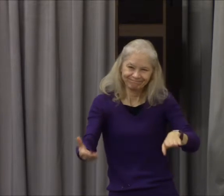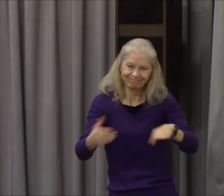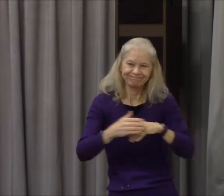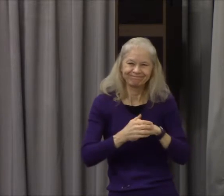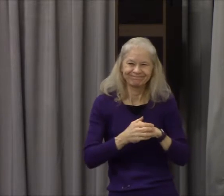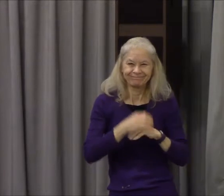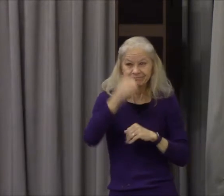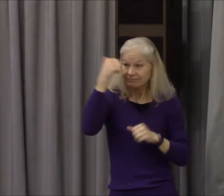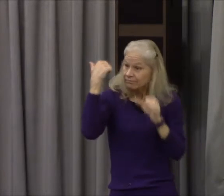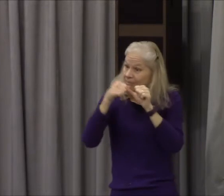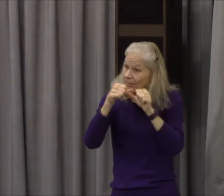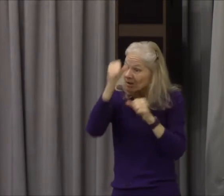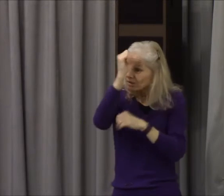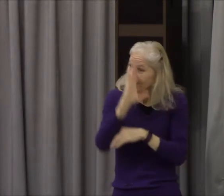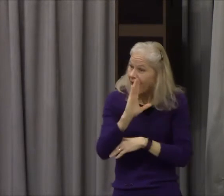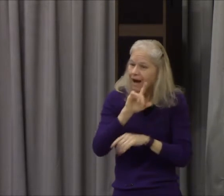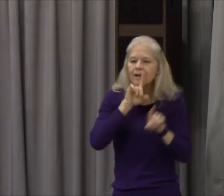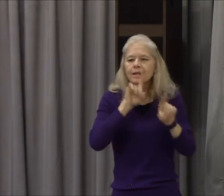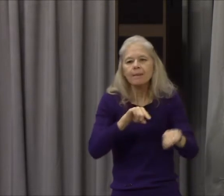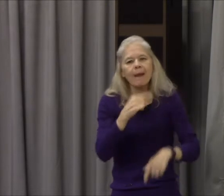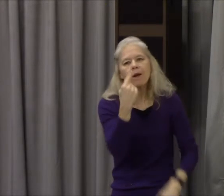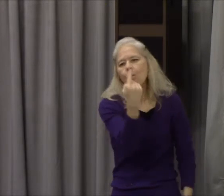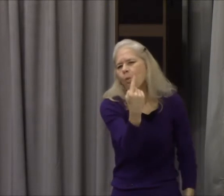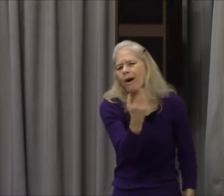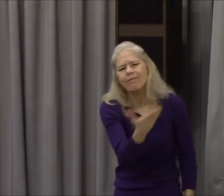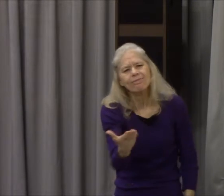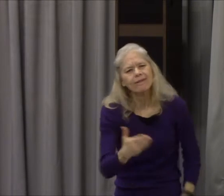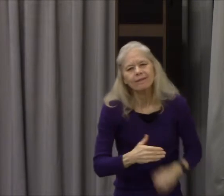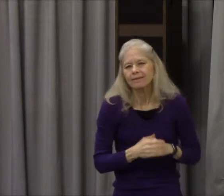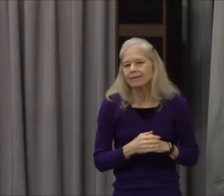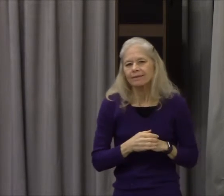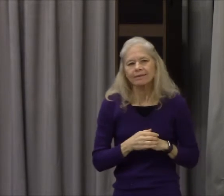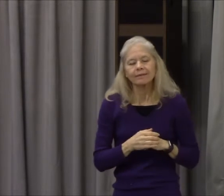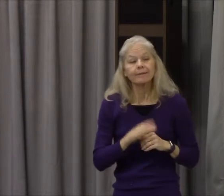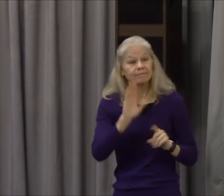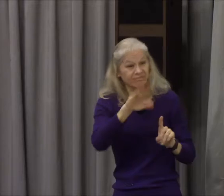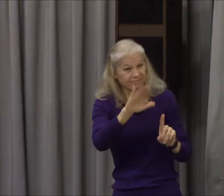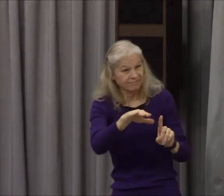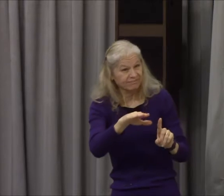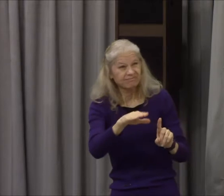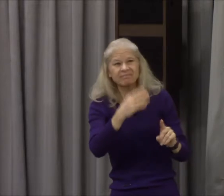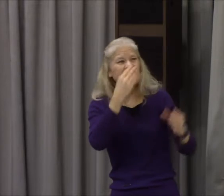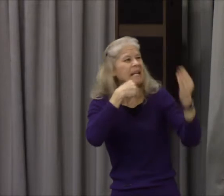thou shalt not eat of it for in the day what that thou eatest thereof thou shalt surely die